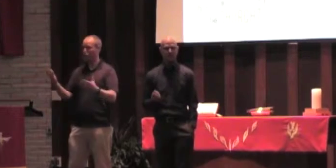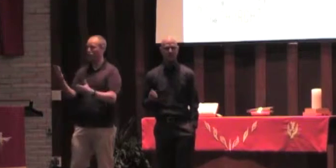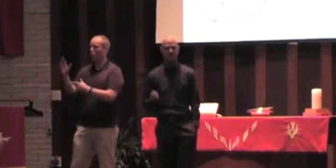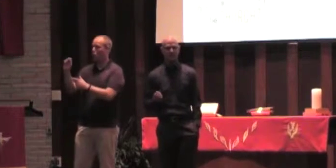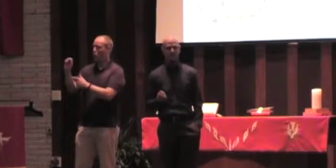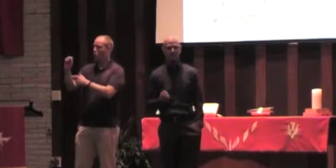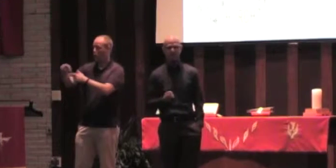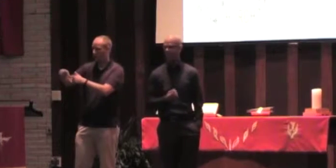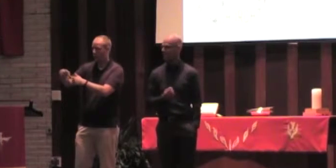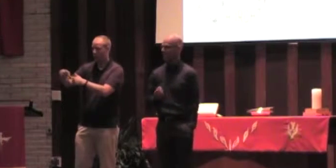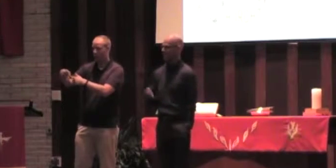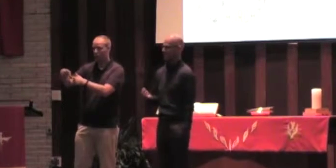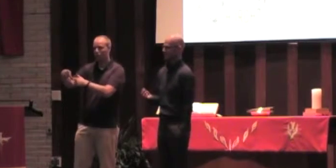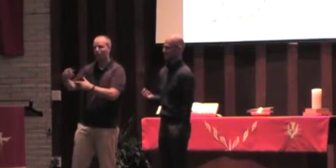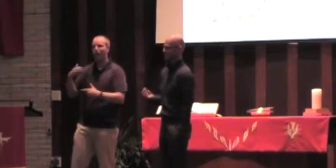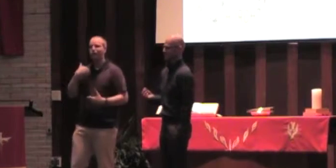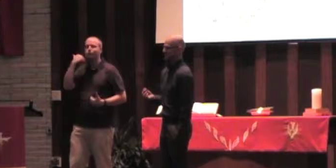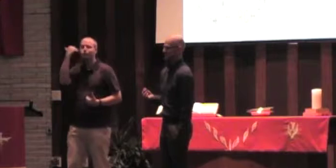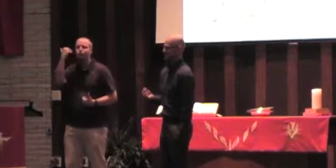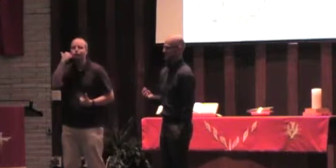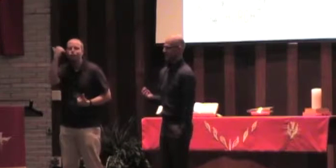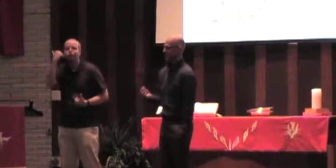do you know where it is?